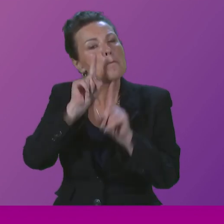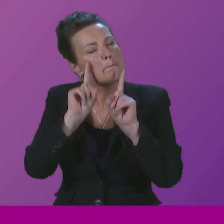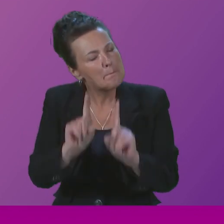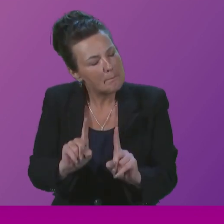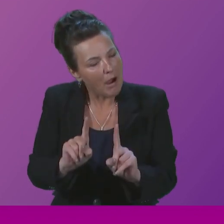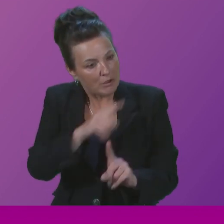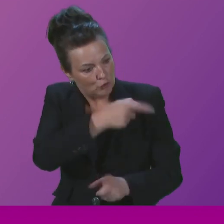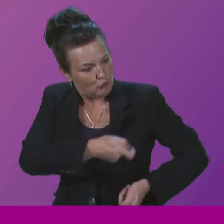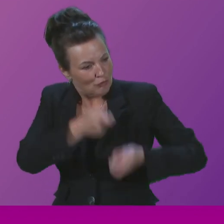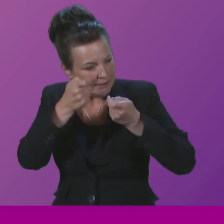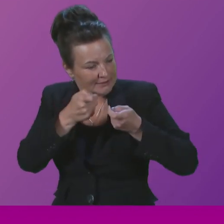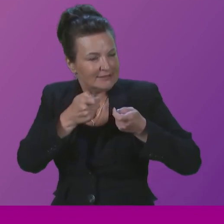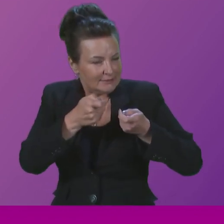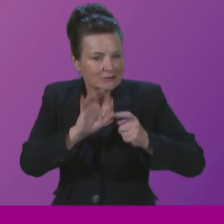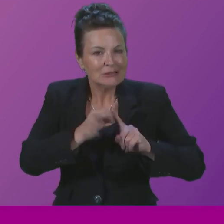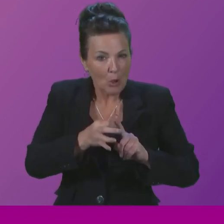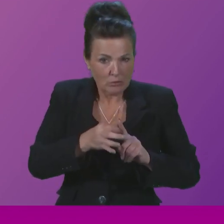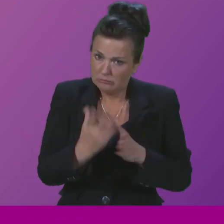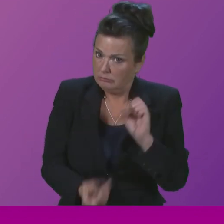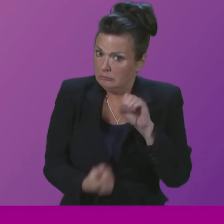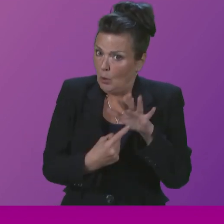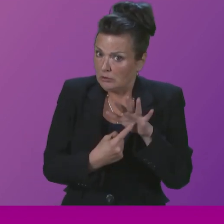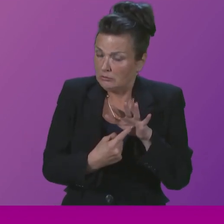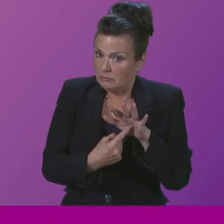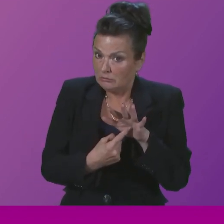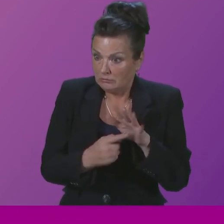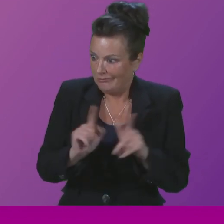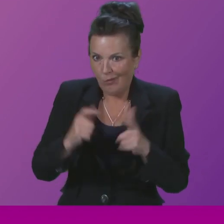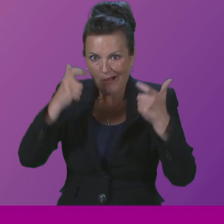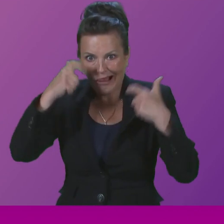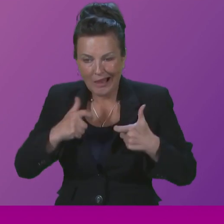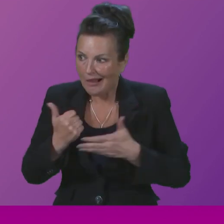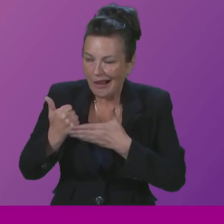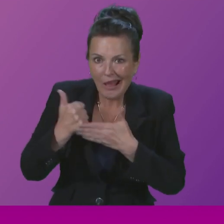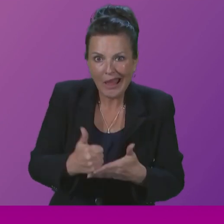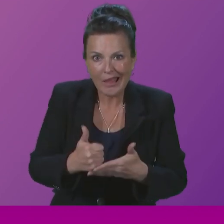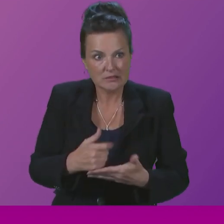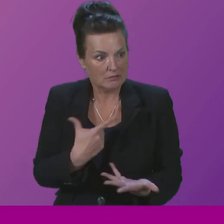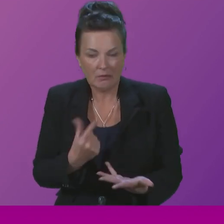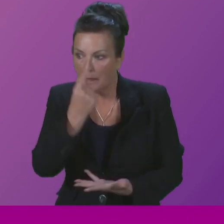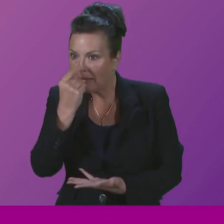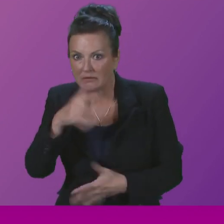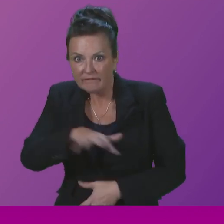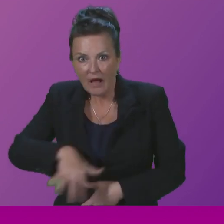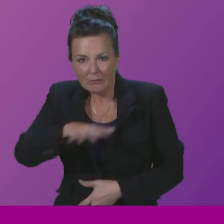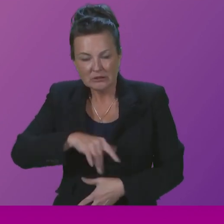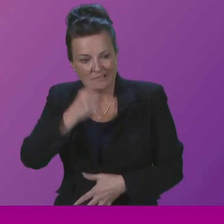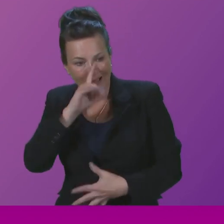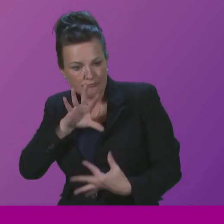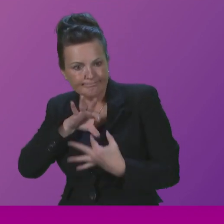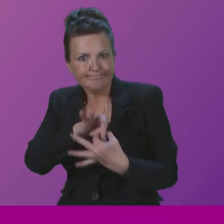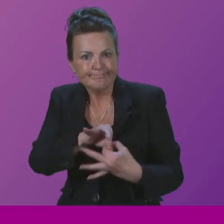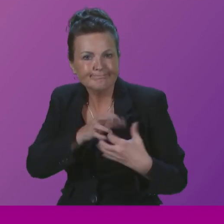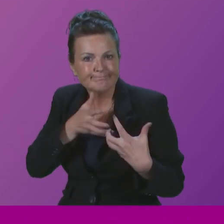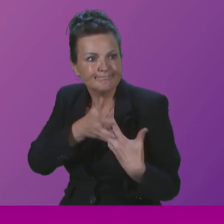the point Pauline McNeill raises is an important one about legal aid and the ability of families to engage with inquiries.